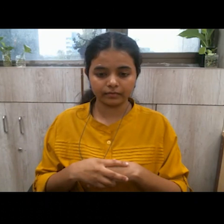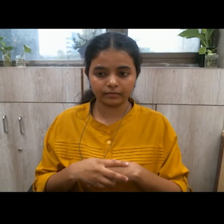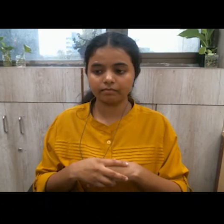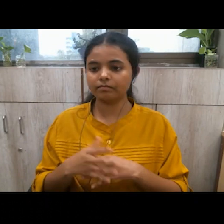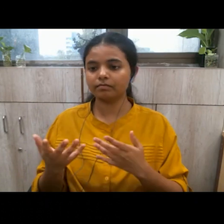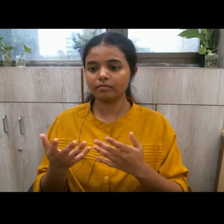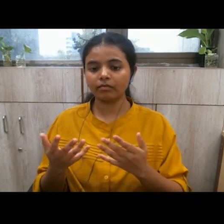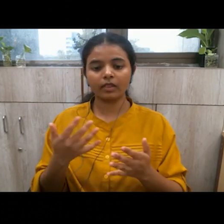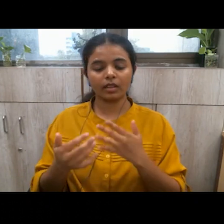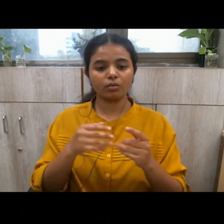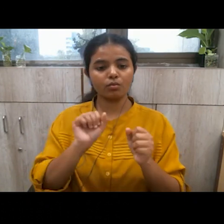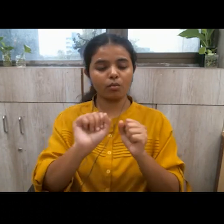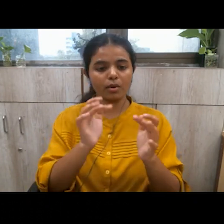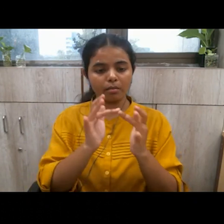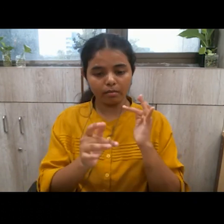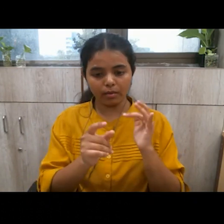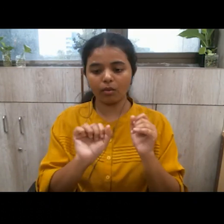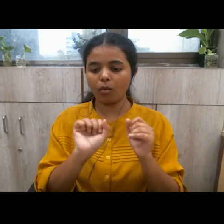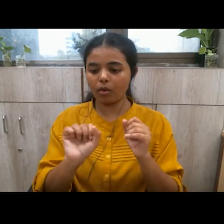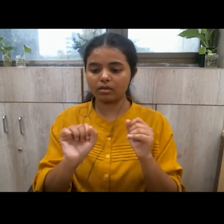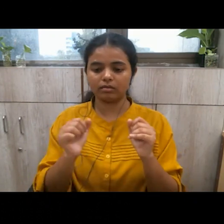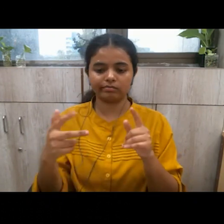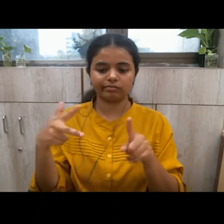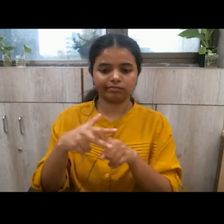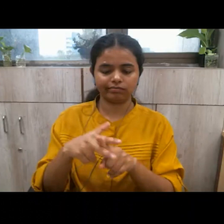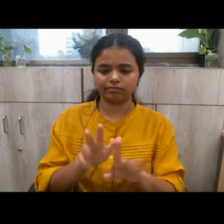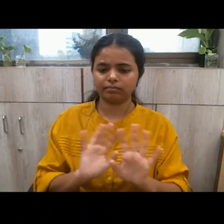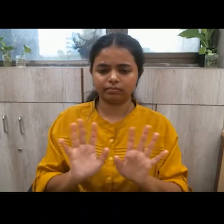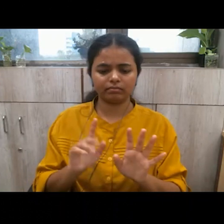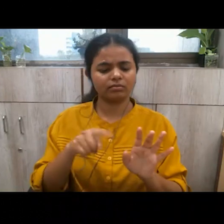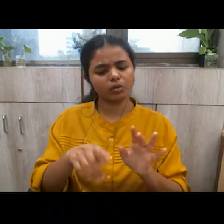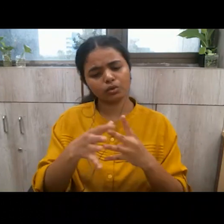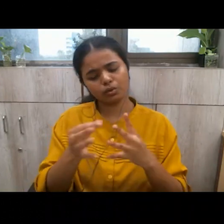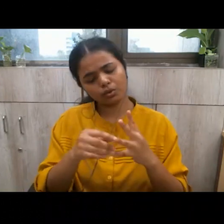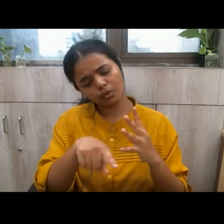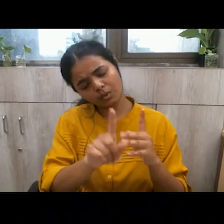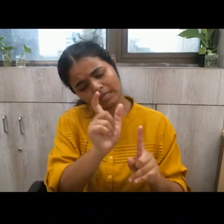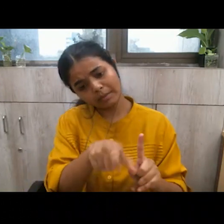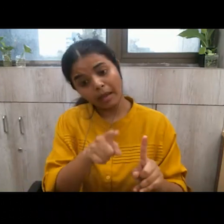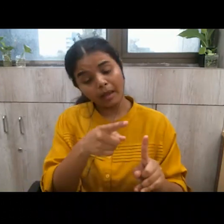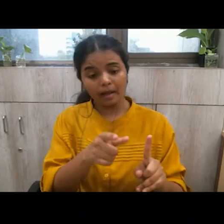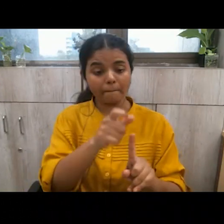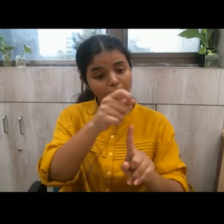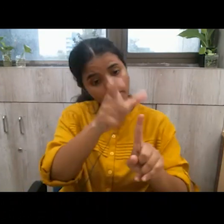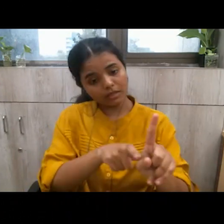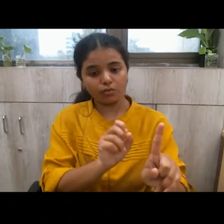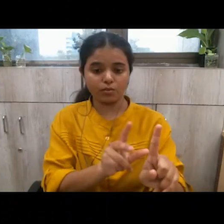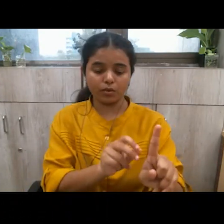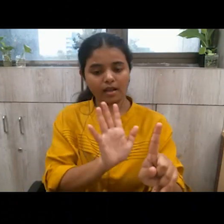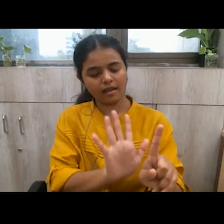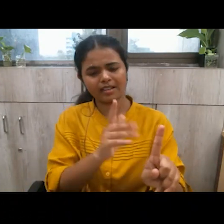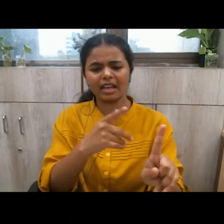churches or interfere with them those churches always stay with you but as a society how we can function better